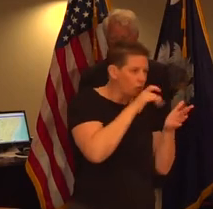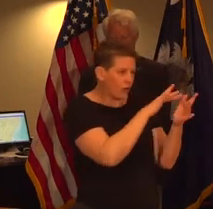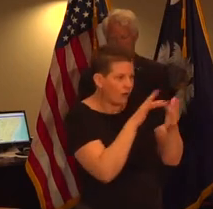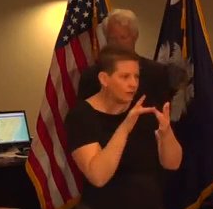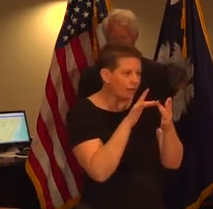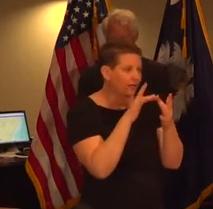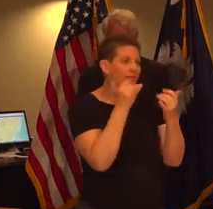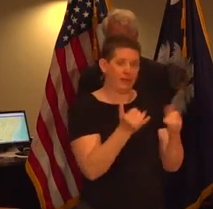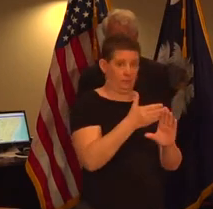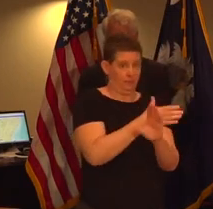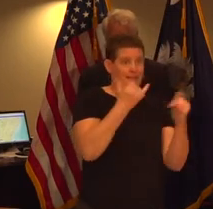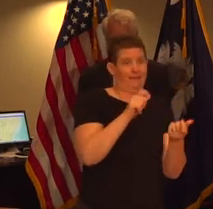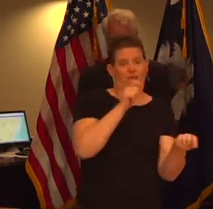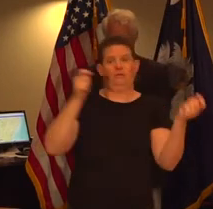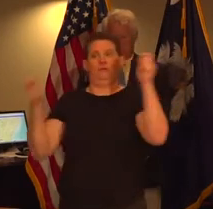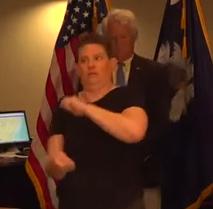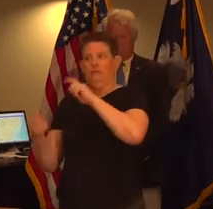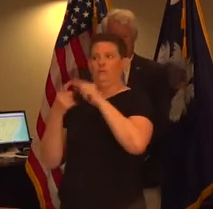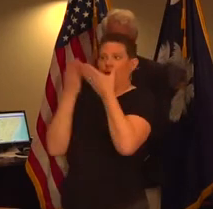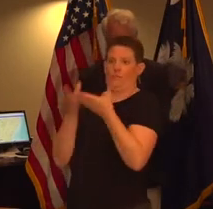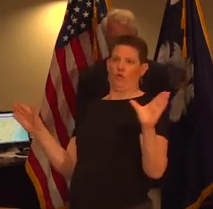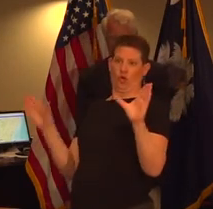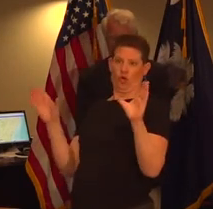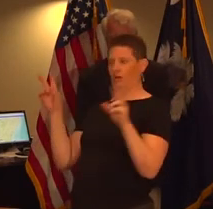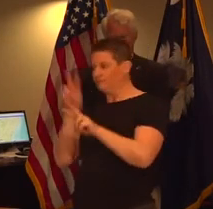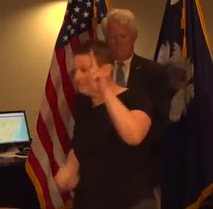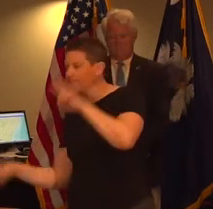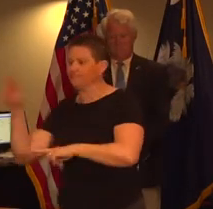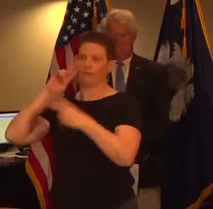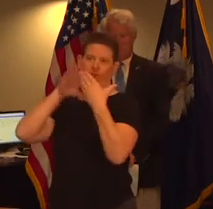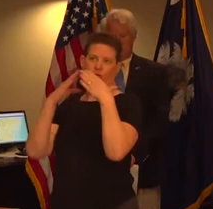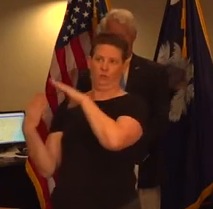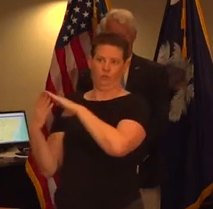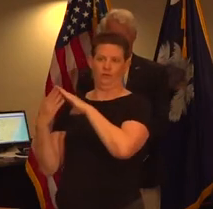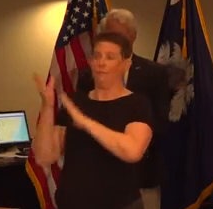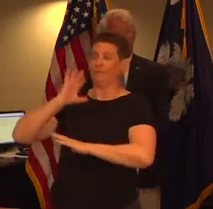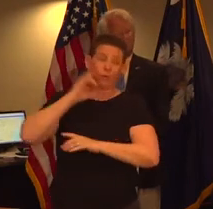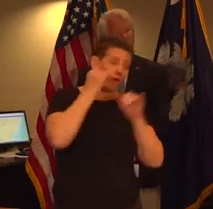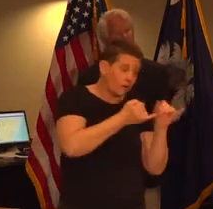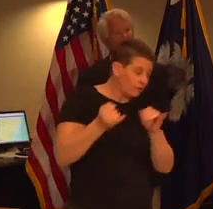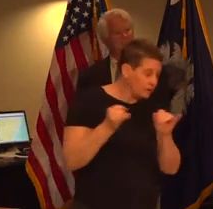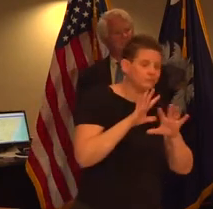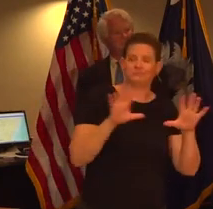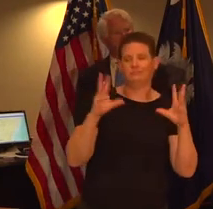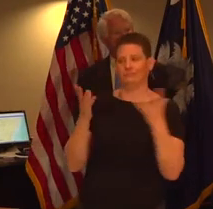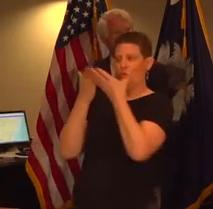risk of being exposed and a broader community focused measures as what we are doing now